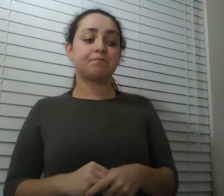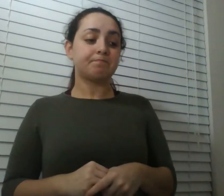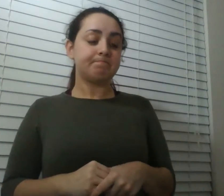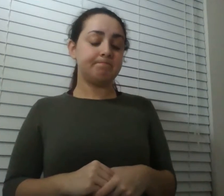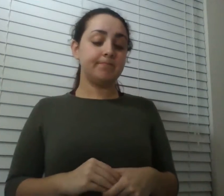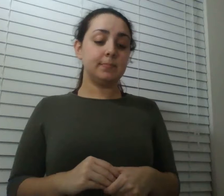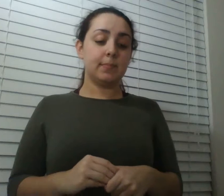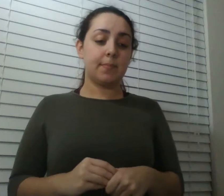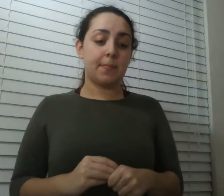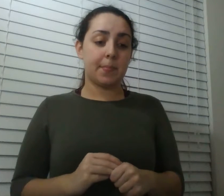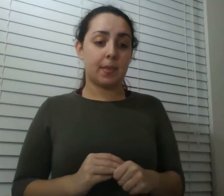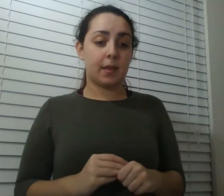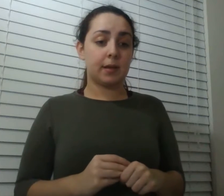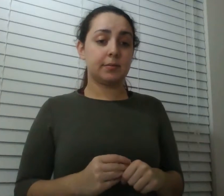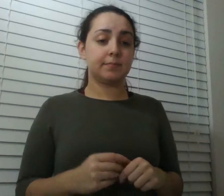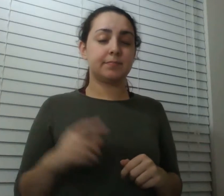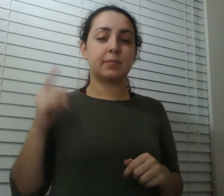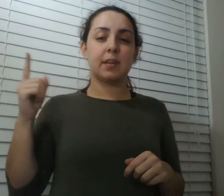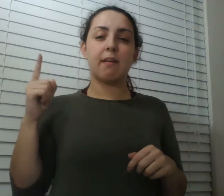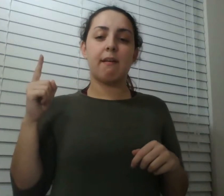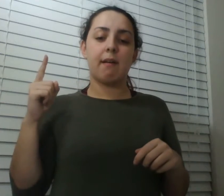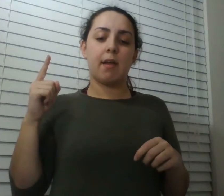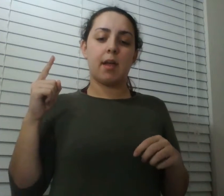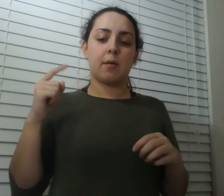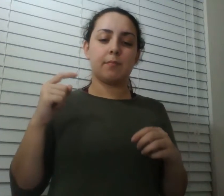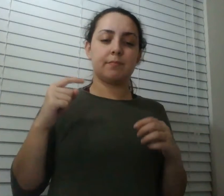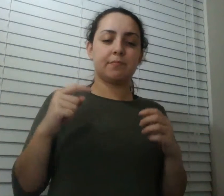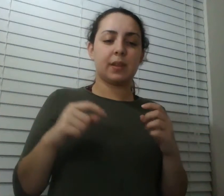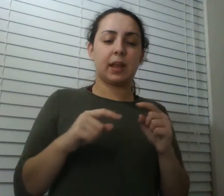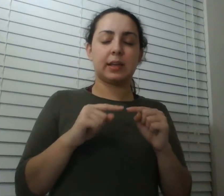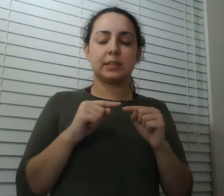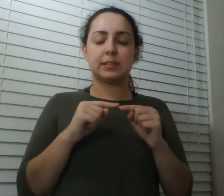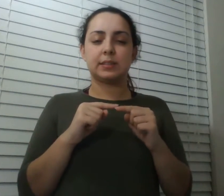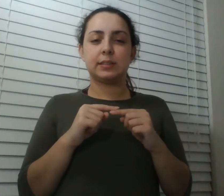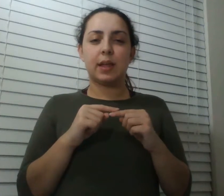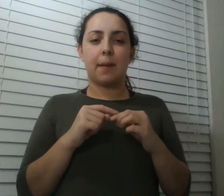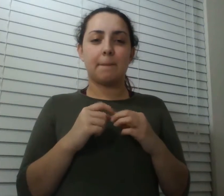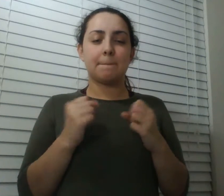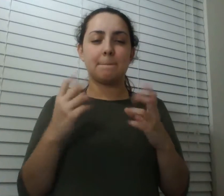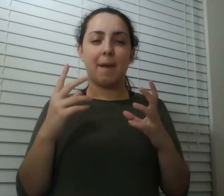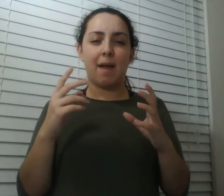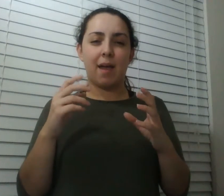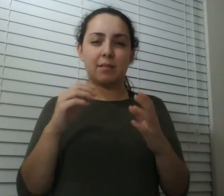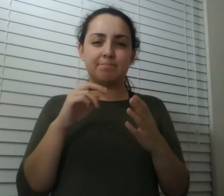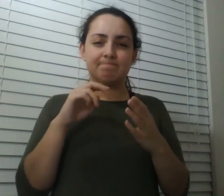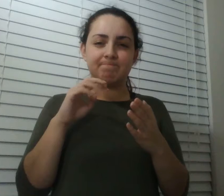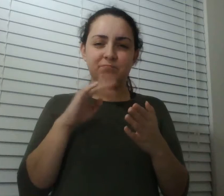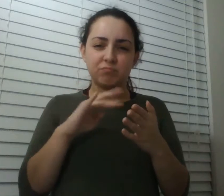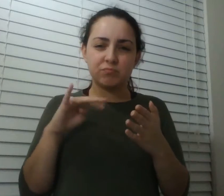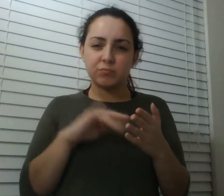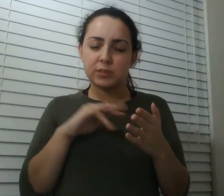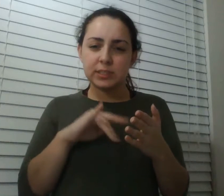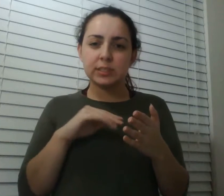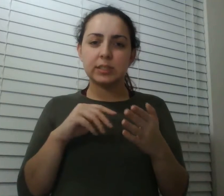how different stinging insects develops but the problem was oh okay pain